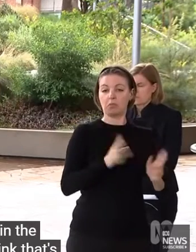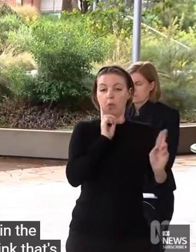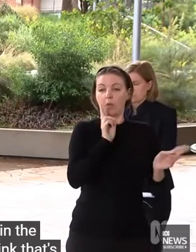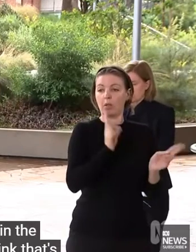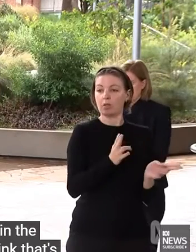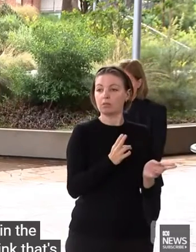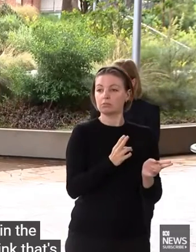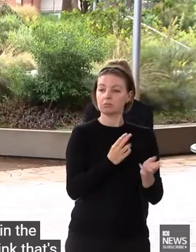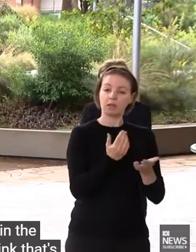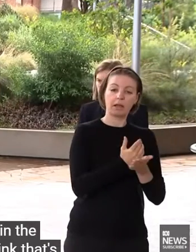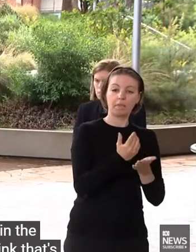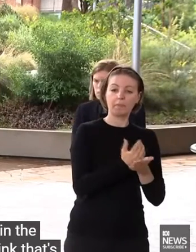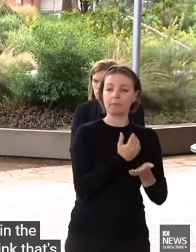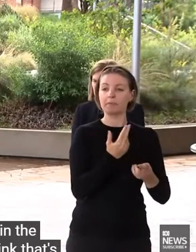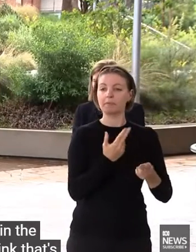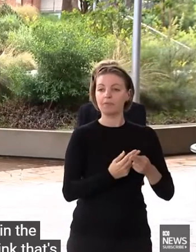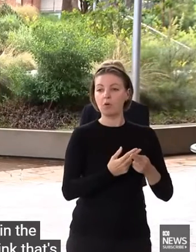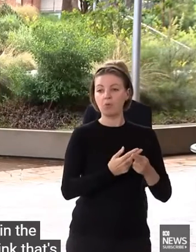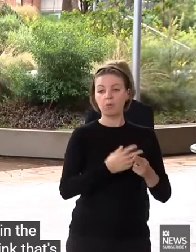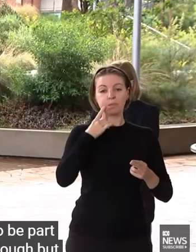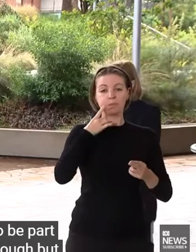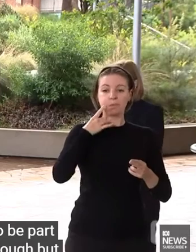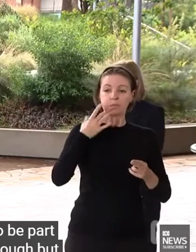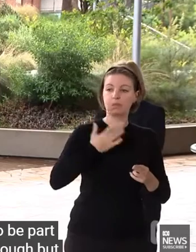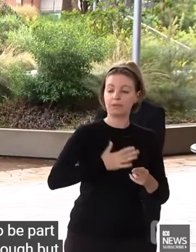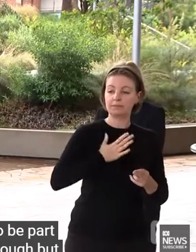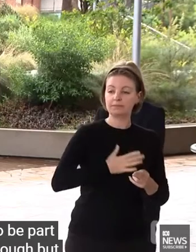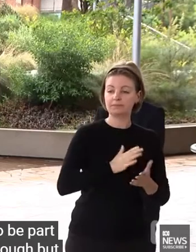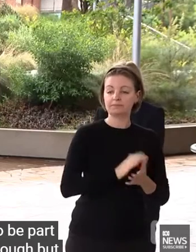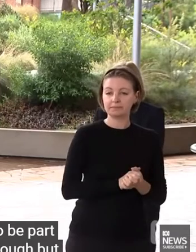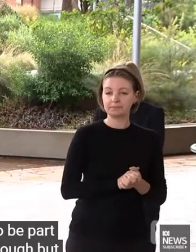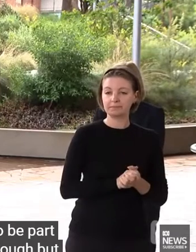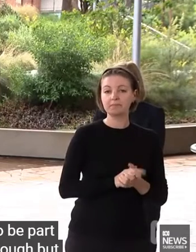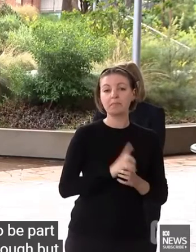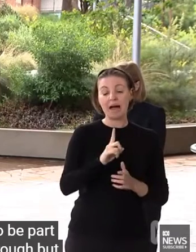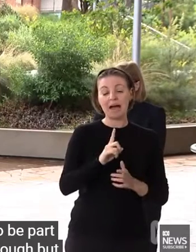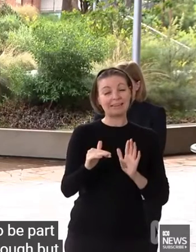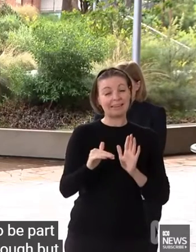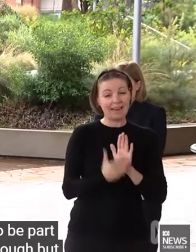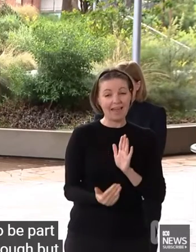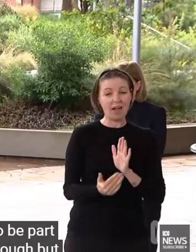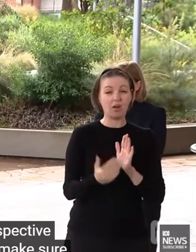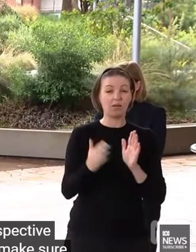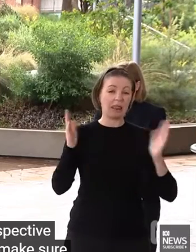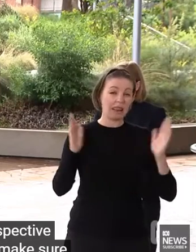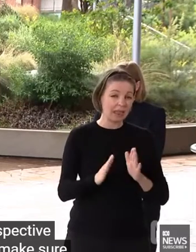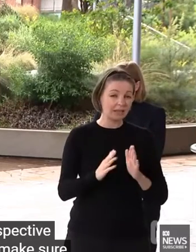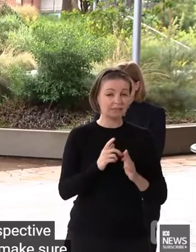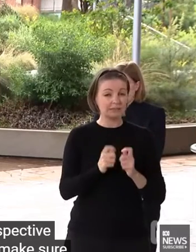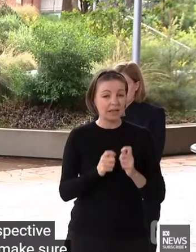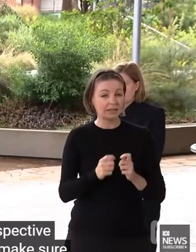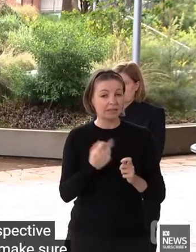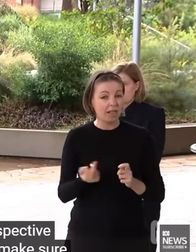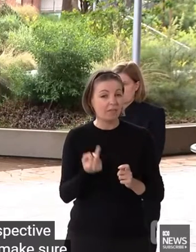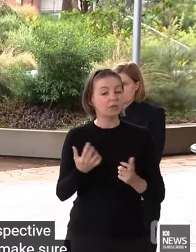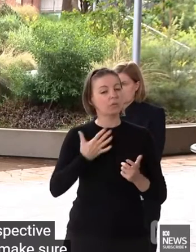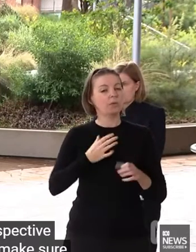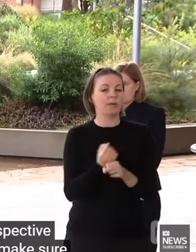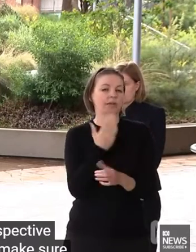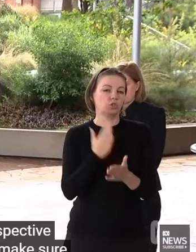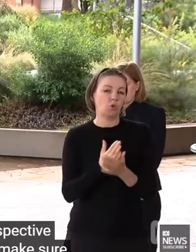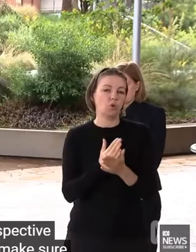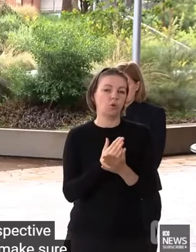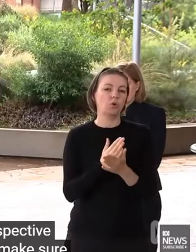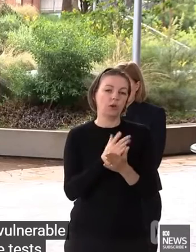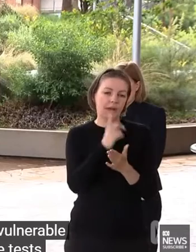our state's perspective, what we want to do is make sure those people who are vulnerable will get access to those tests. And we will use those